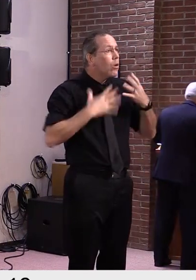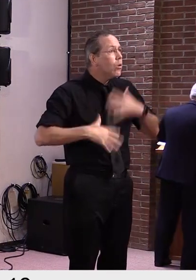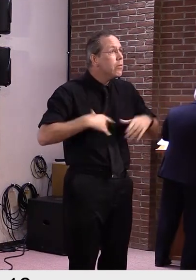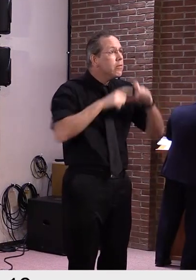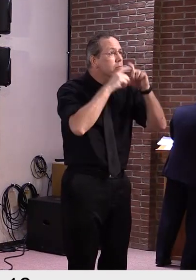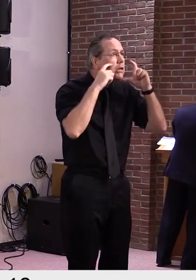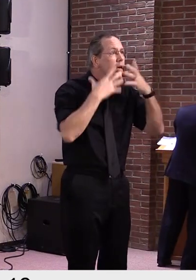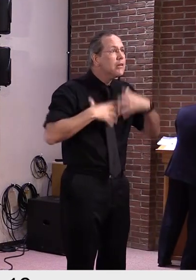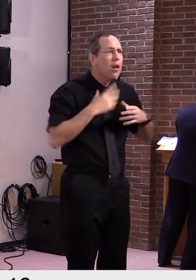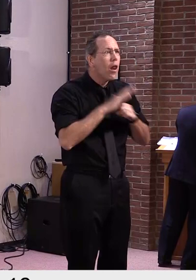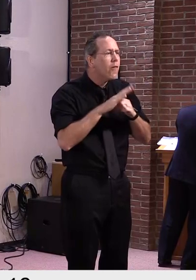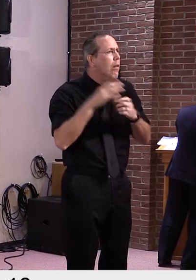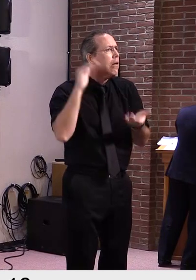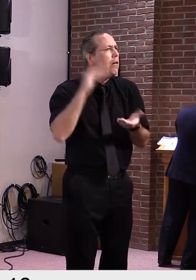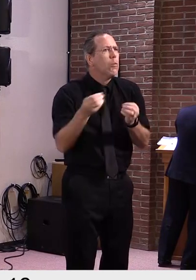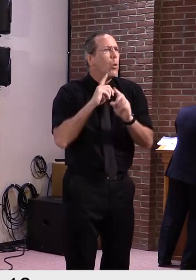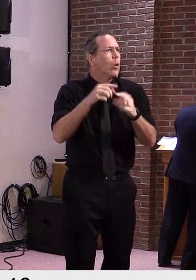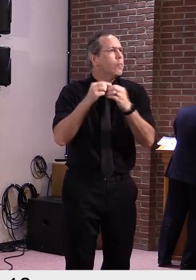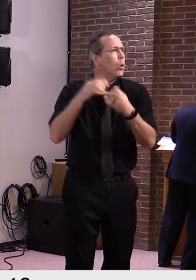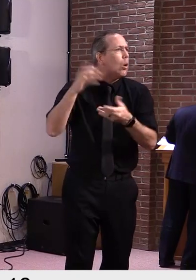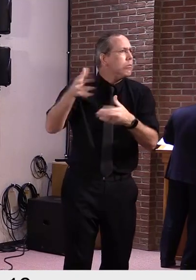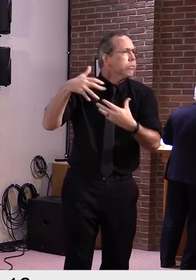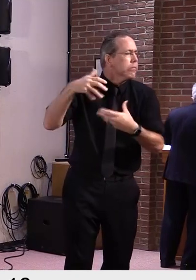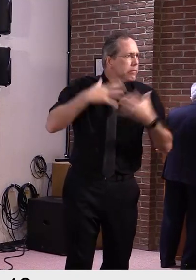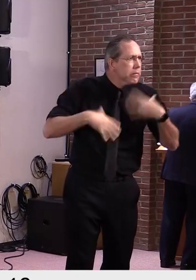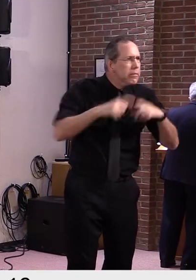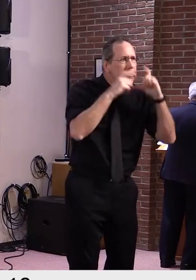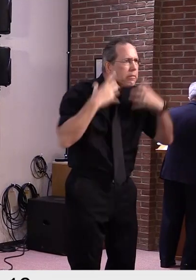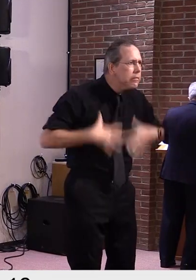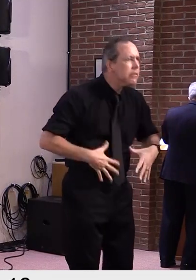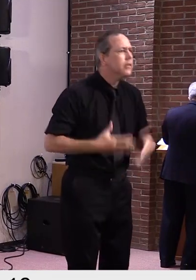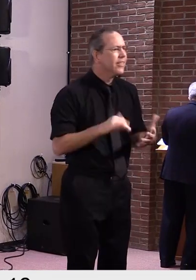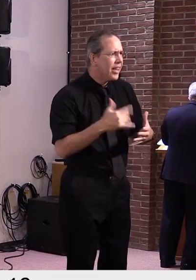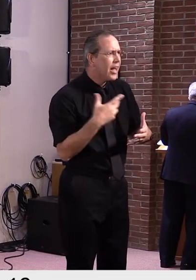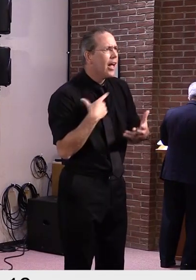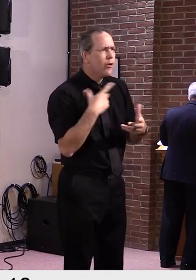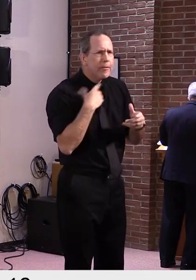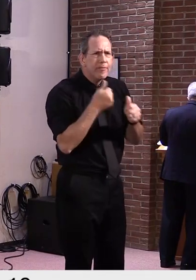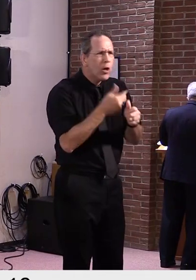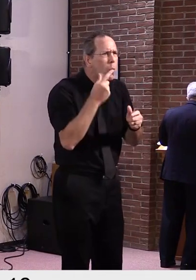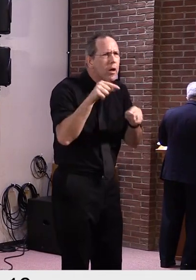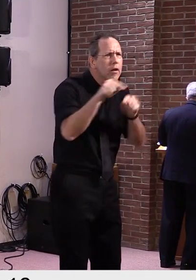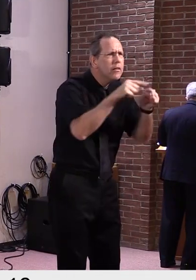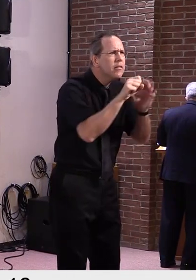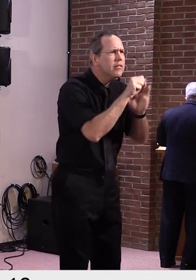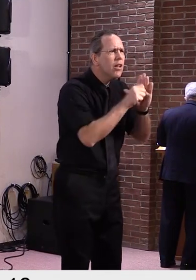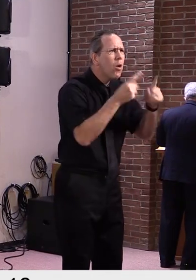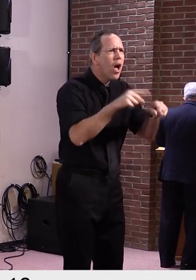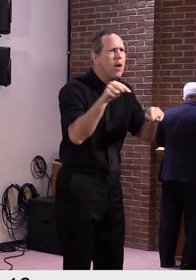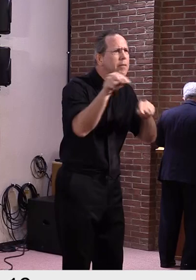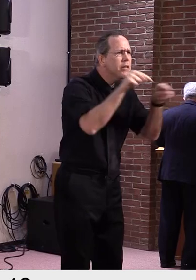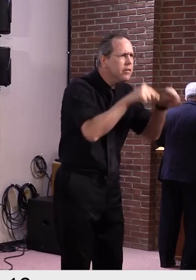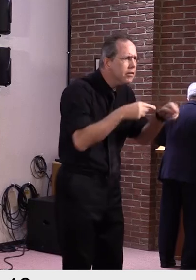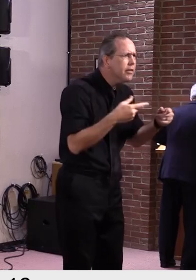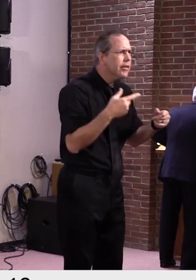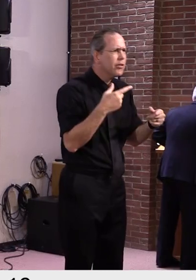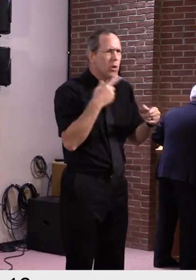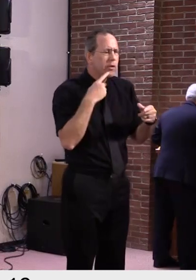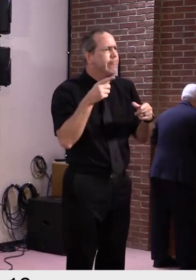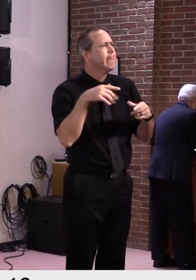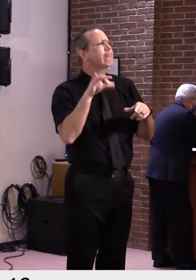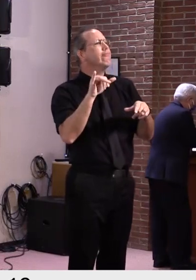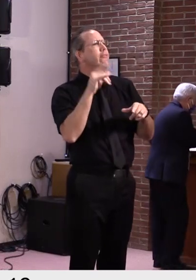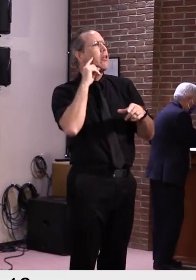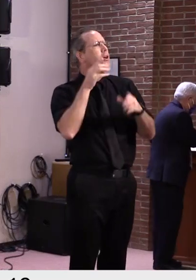health and safety measures statewide and our individual behavior is also much different today and businesses have